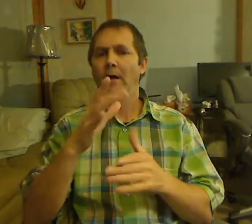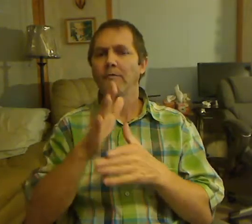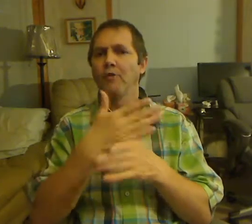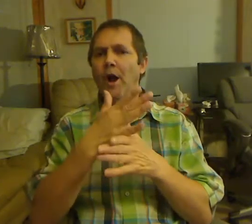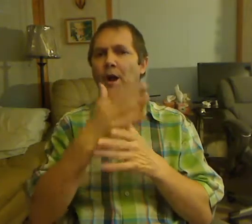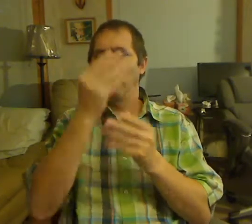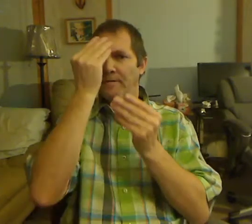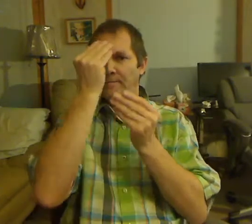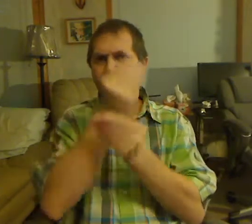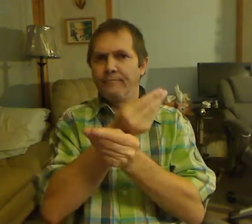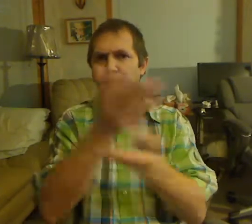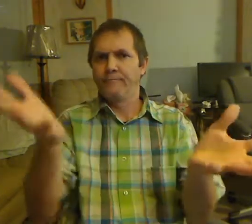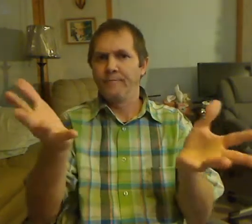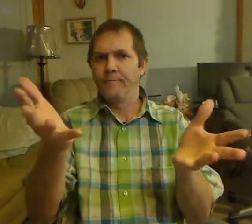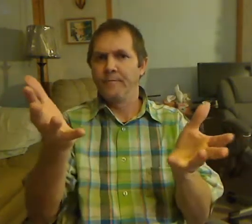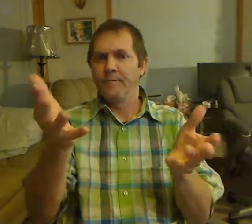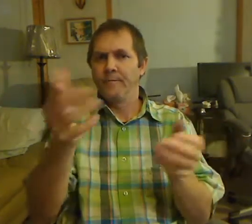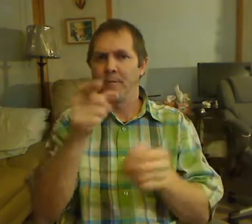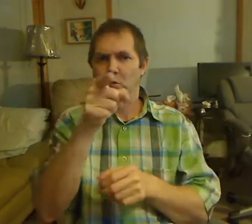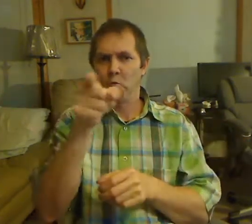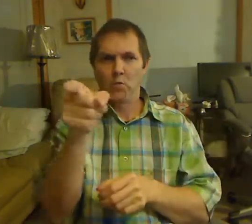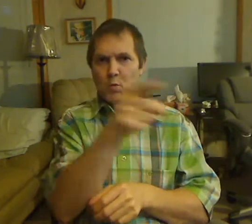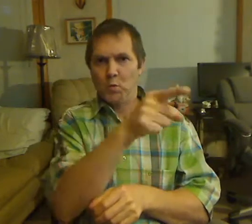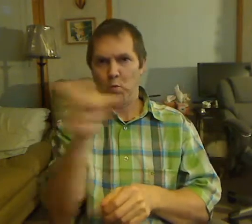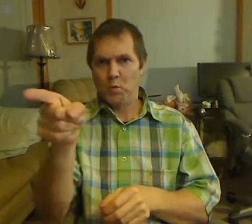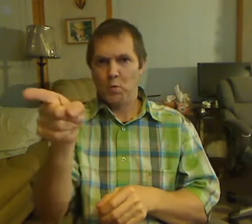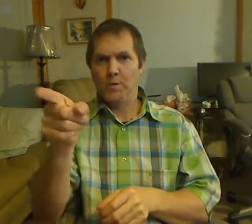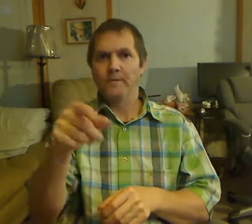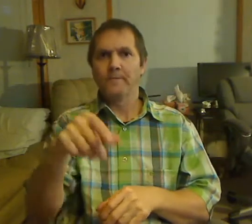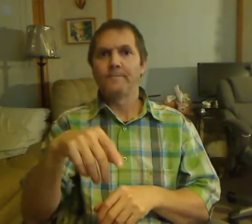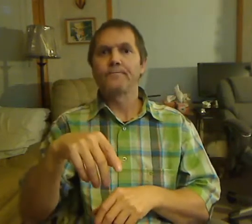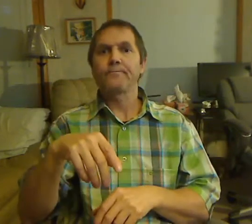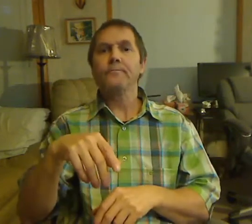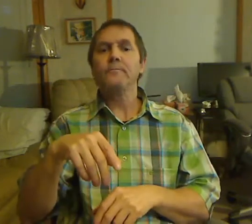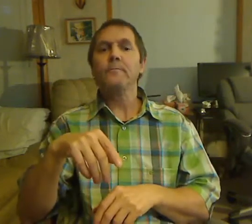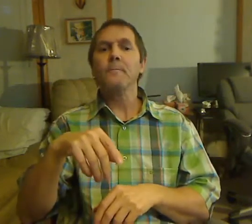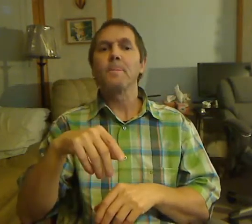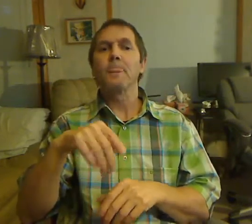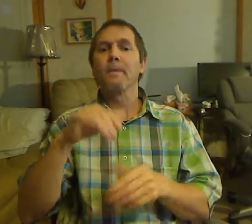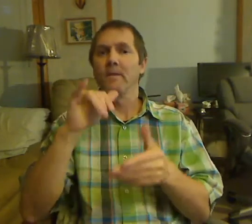kick some husband-hunting butt, take action, and let's just see what is going to happen.